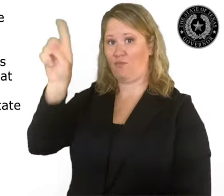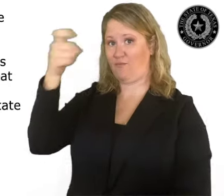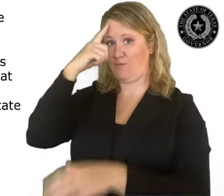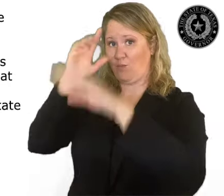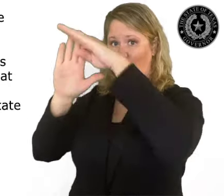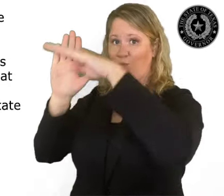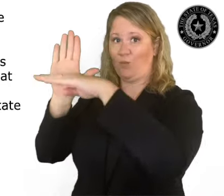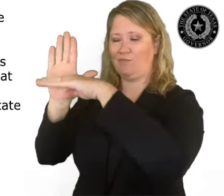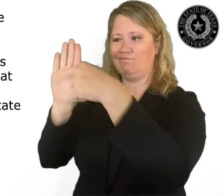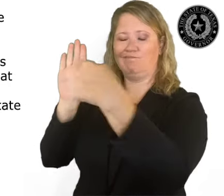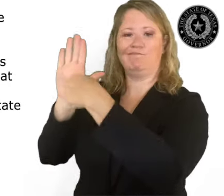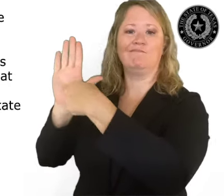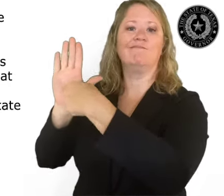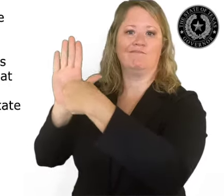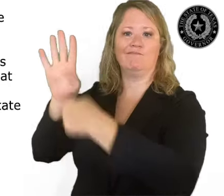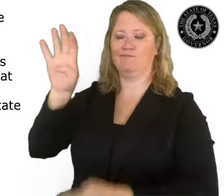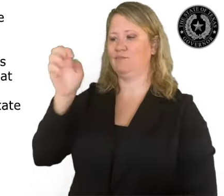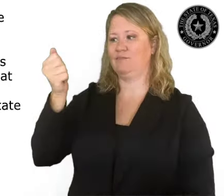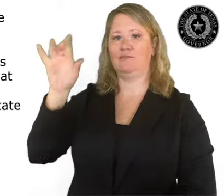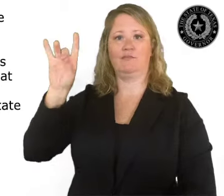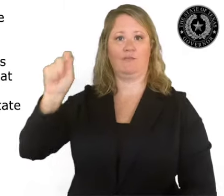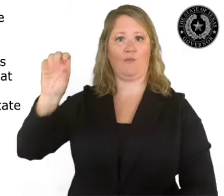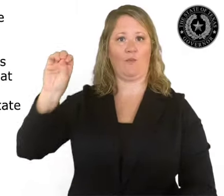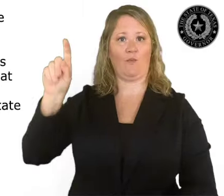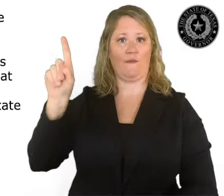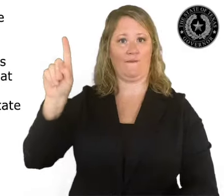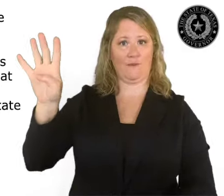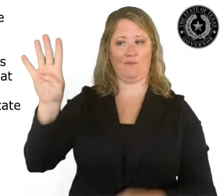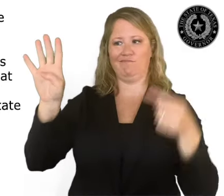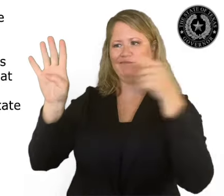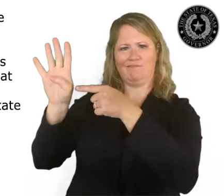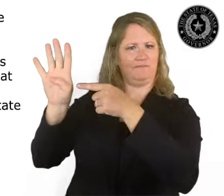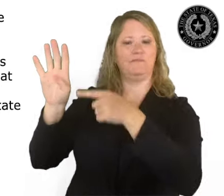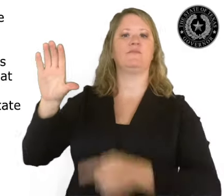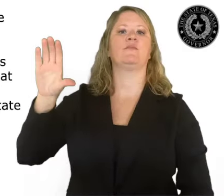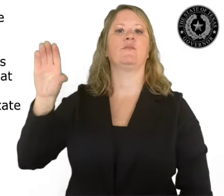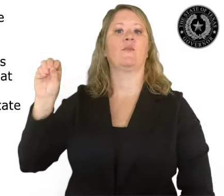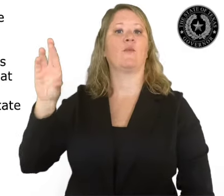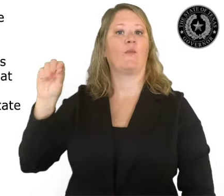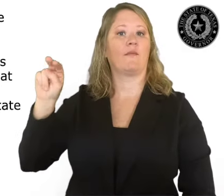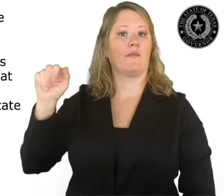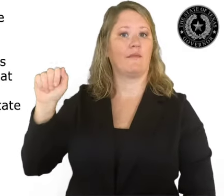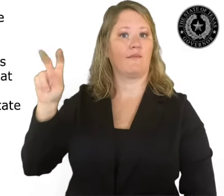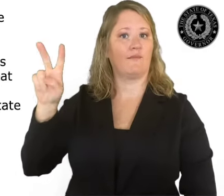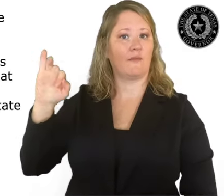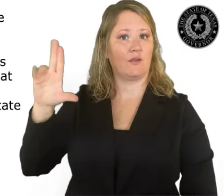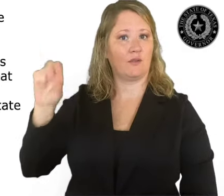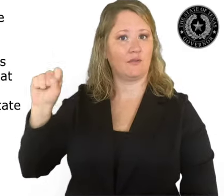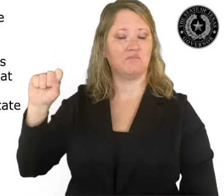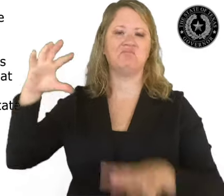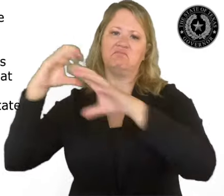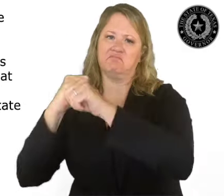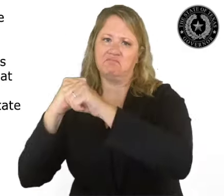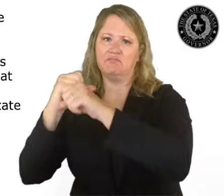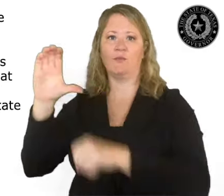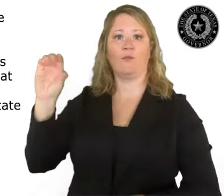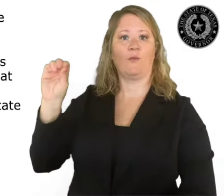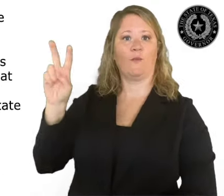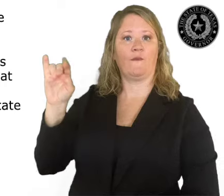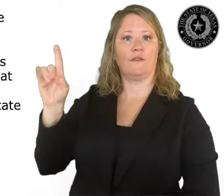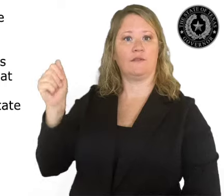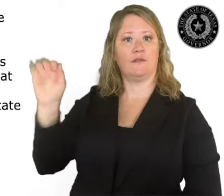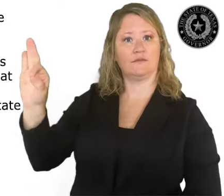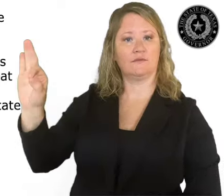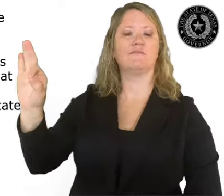novel coronavirus poses an imminent threat of disaster for all counties in the state of Texas